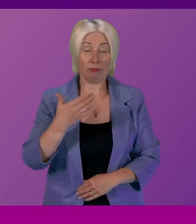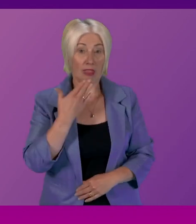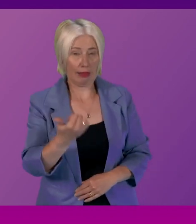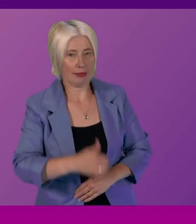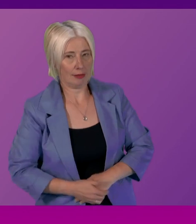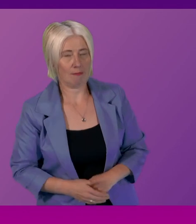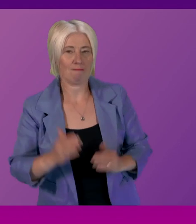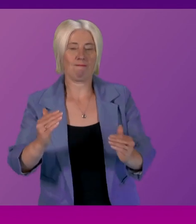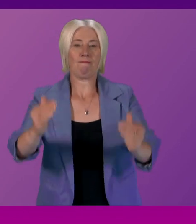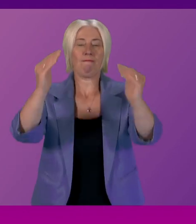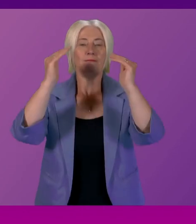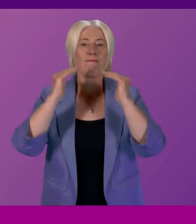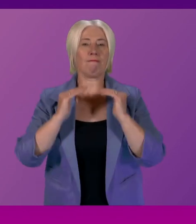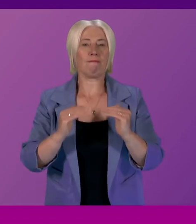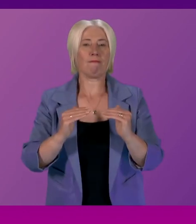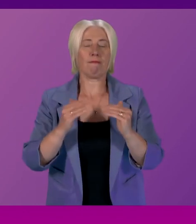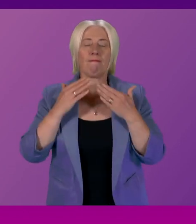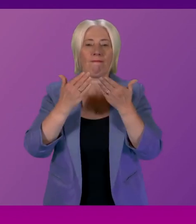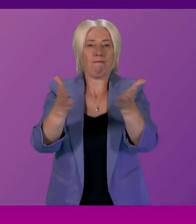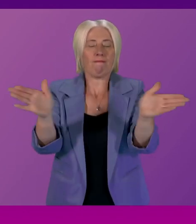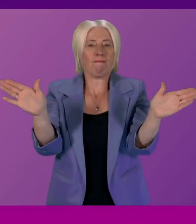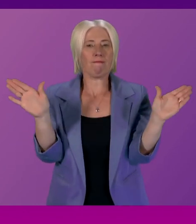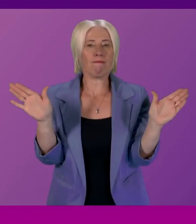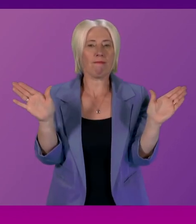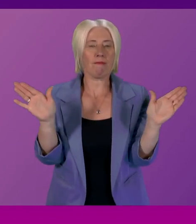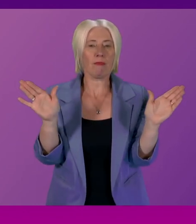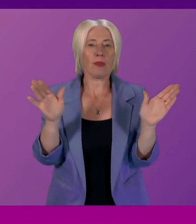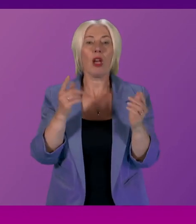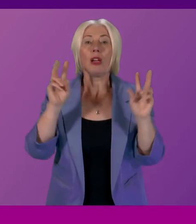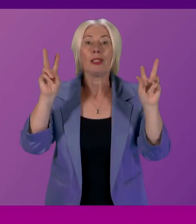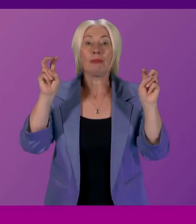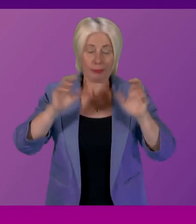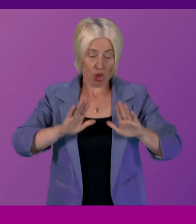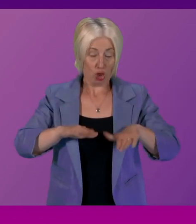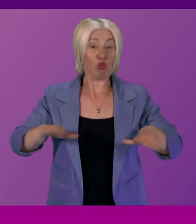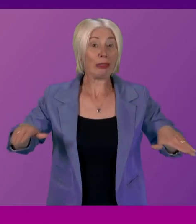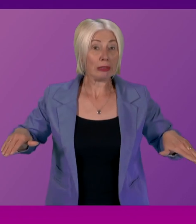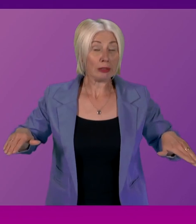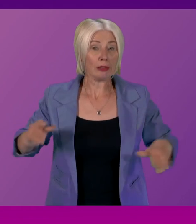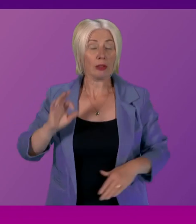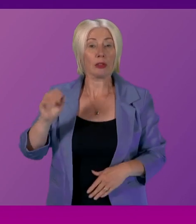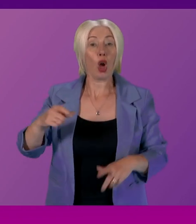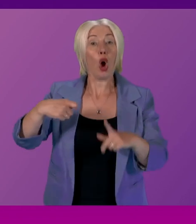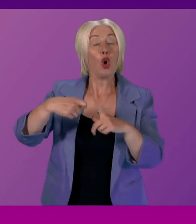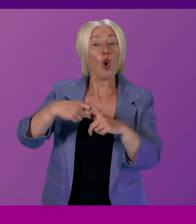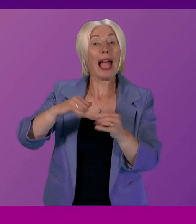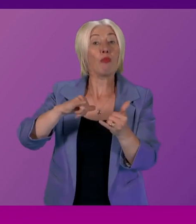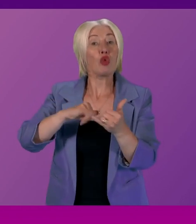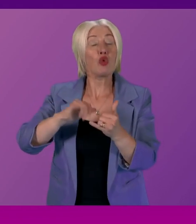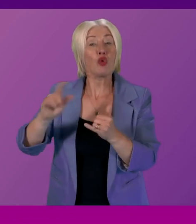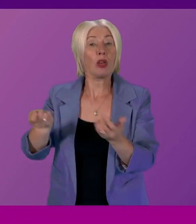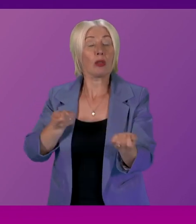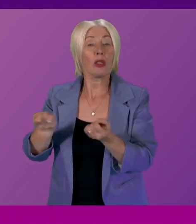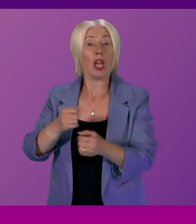we now move on to a broader theme under the hearing children I'm going to invite Cocab Stewart Convener